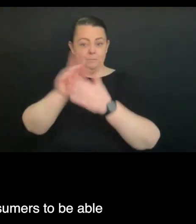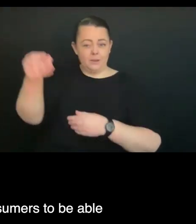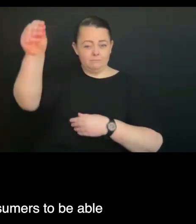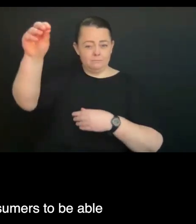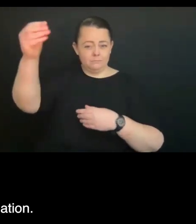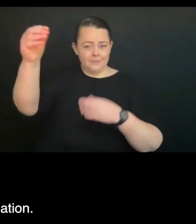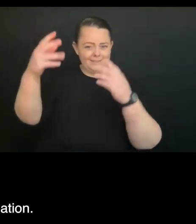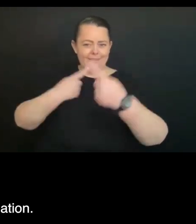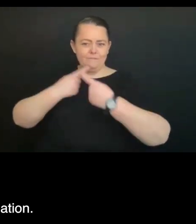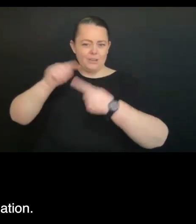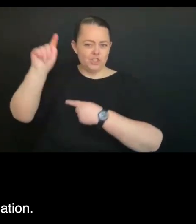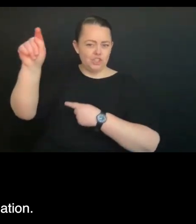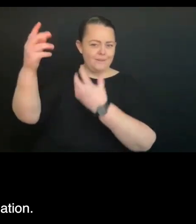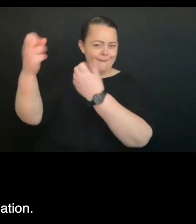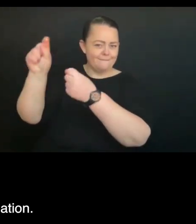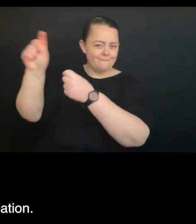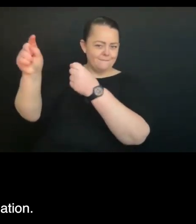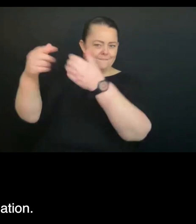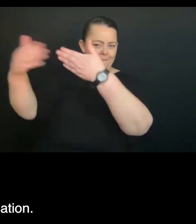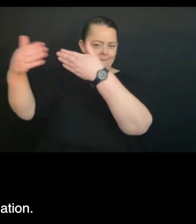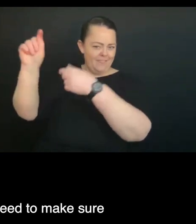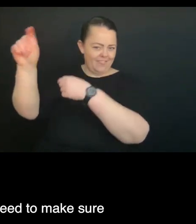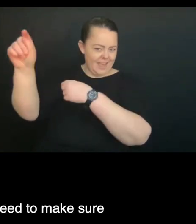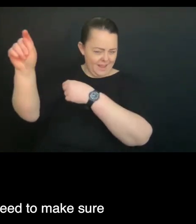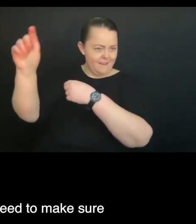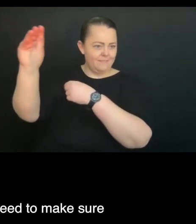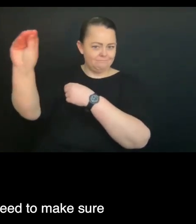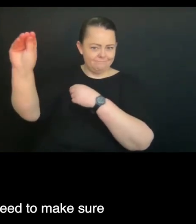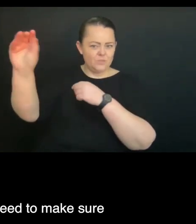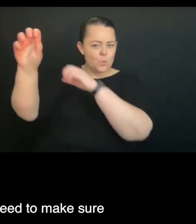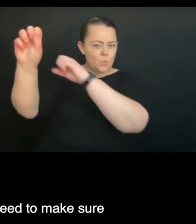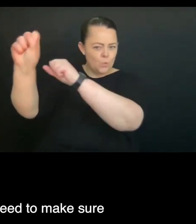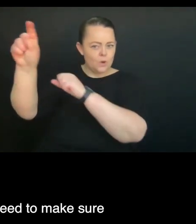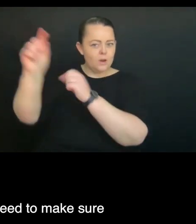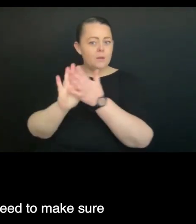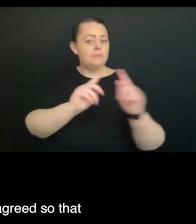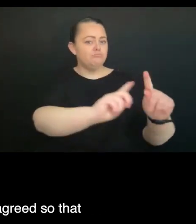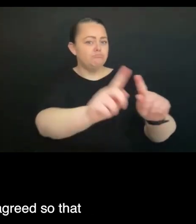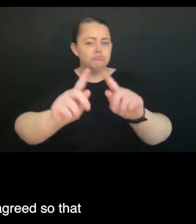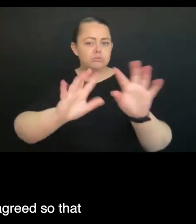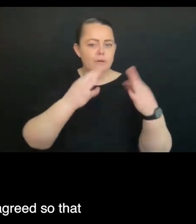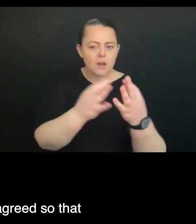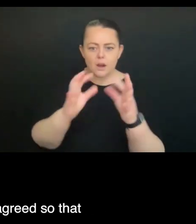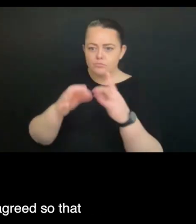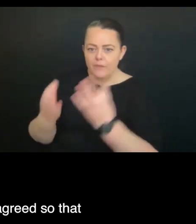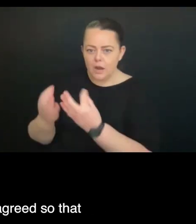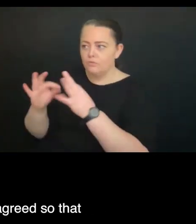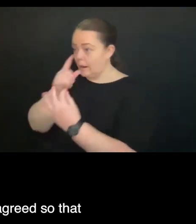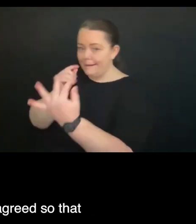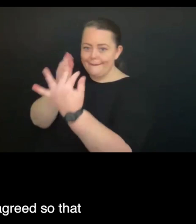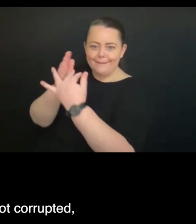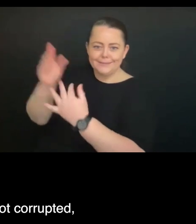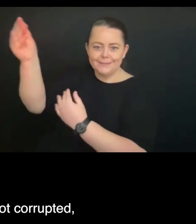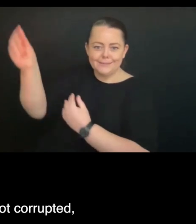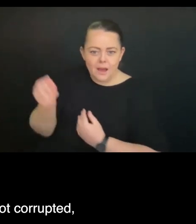consumers to be able to manage their information. And having done that, though, we need to make sure that you use it in a way that's agreed